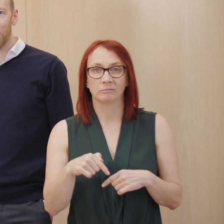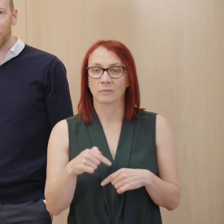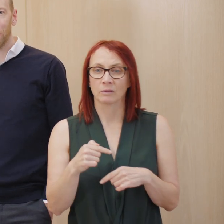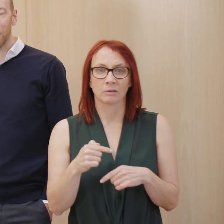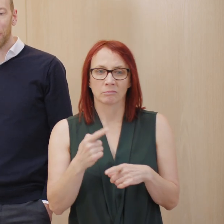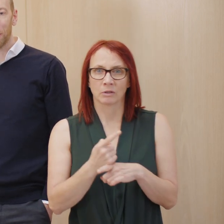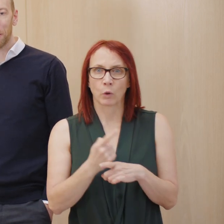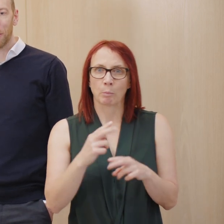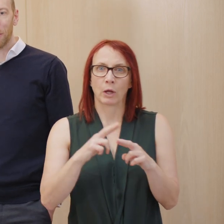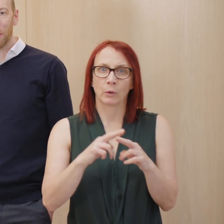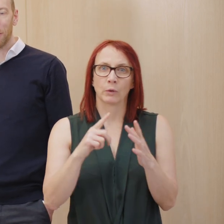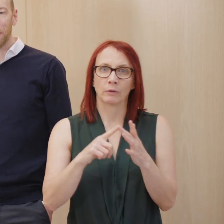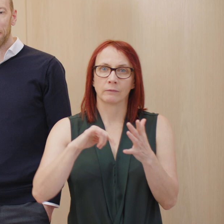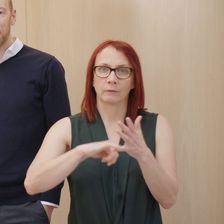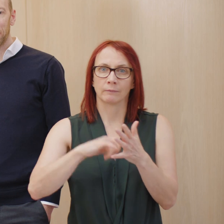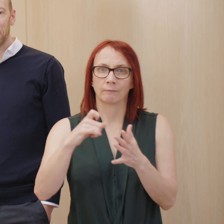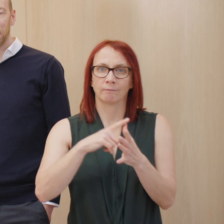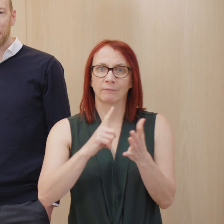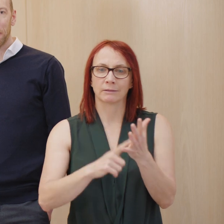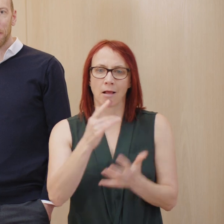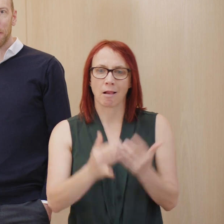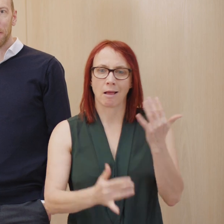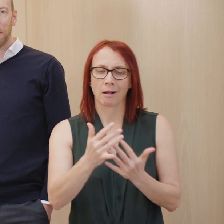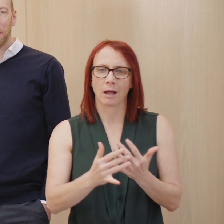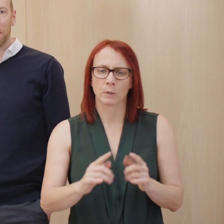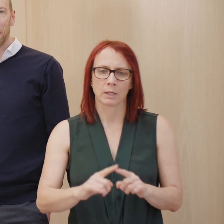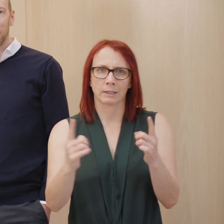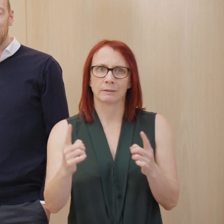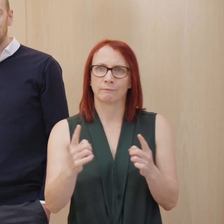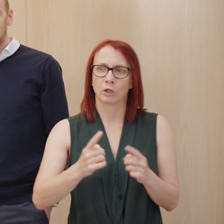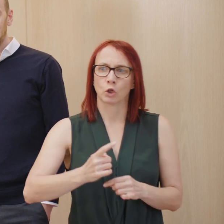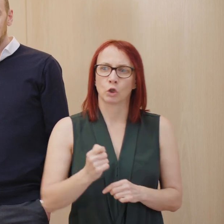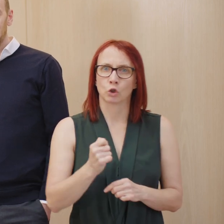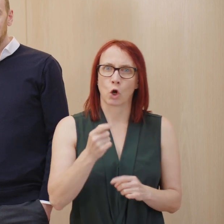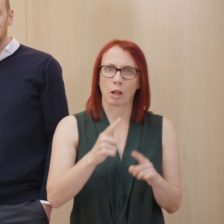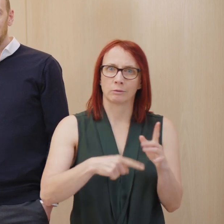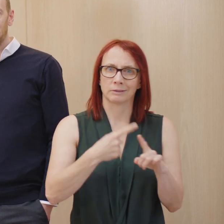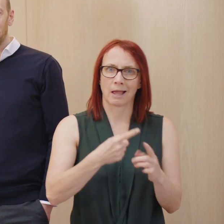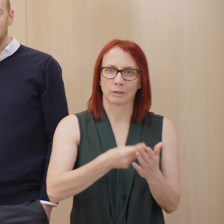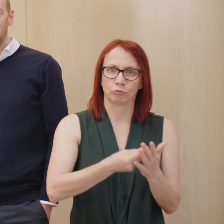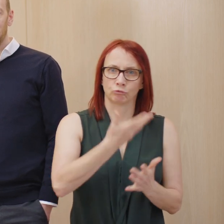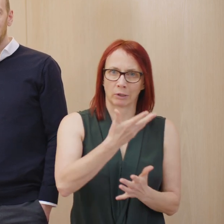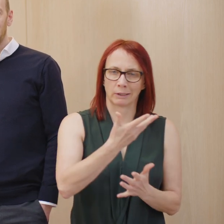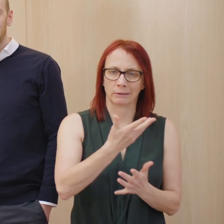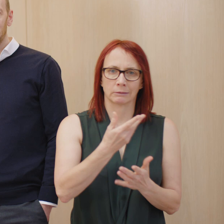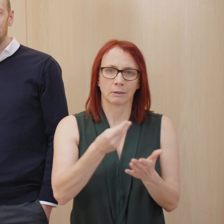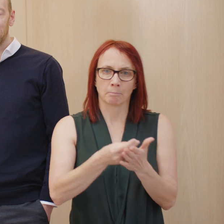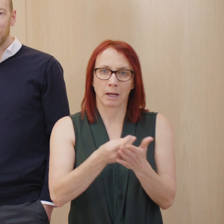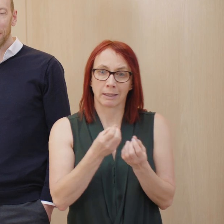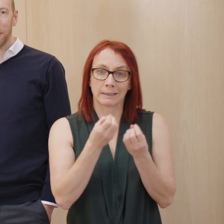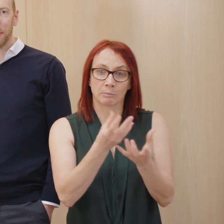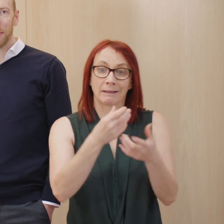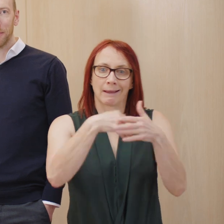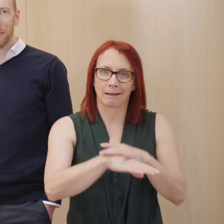accounts, the difference between the taxes raised raised in Scotland and the money spent in